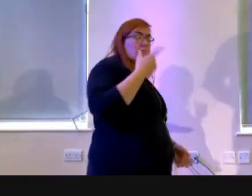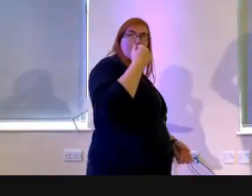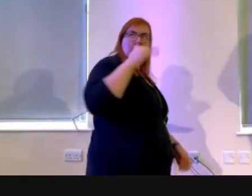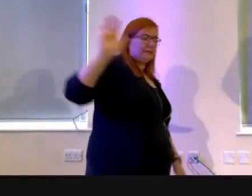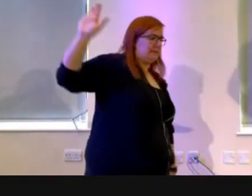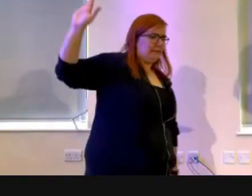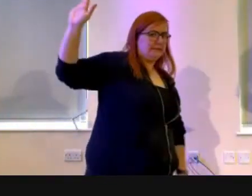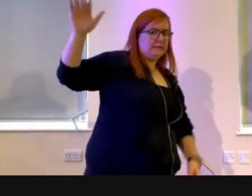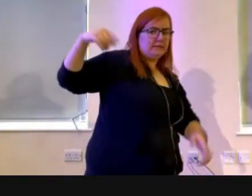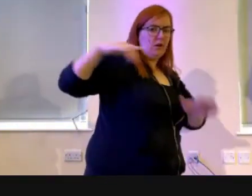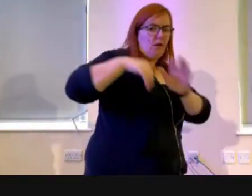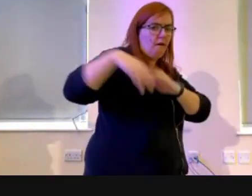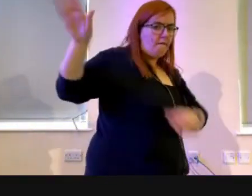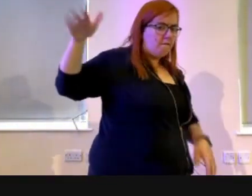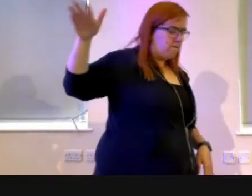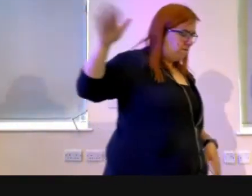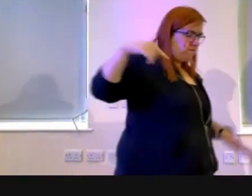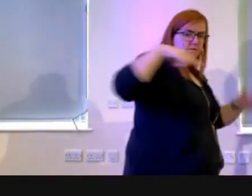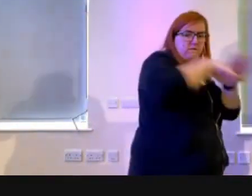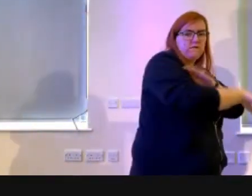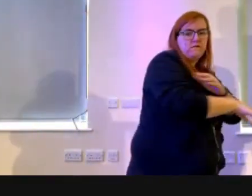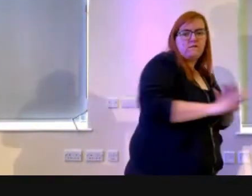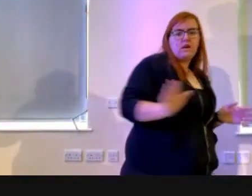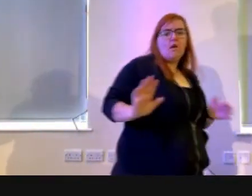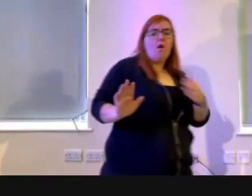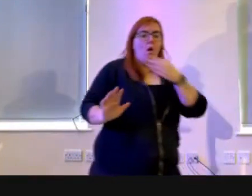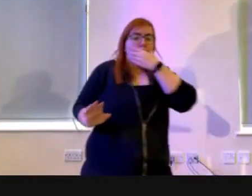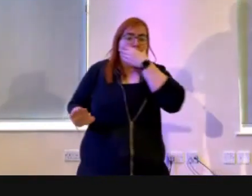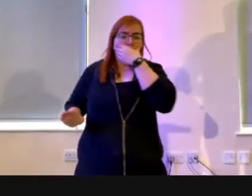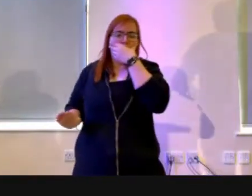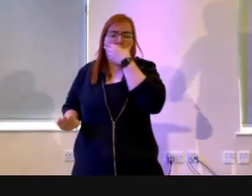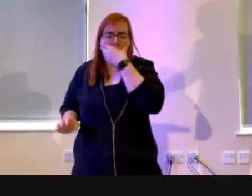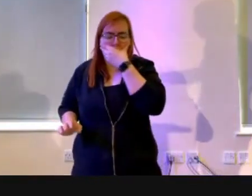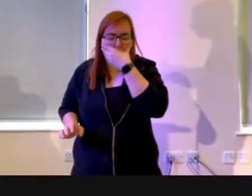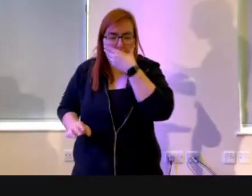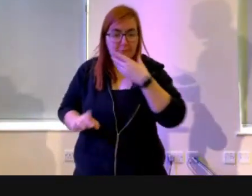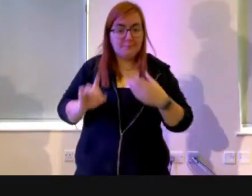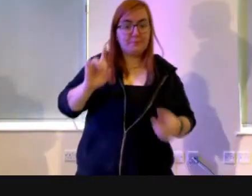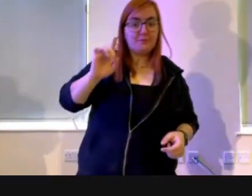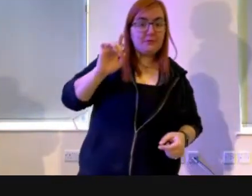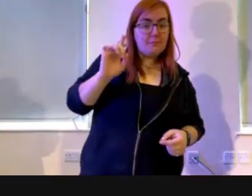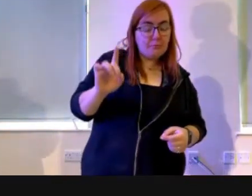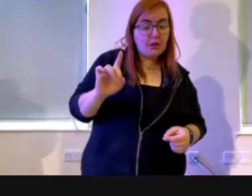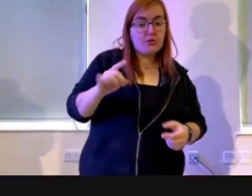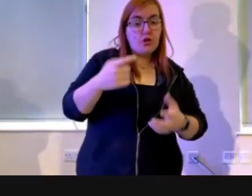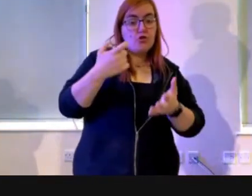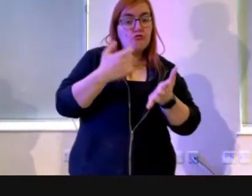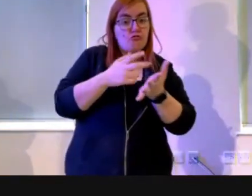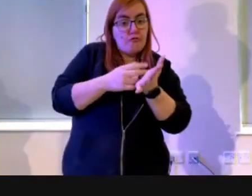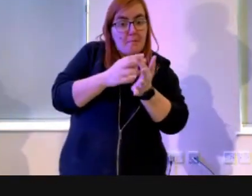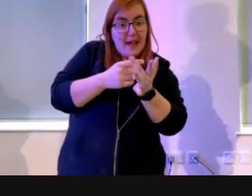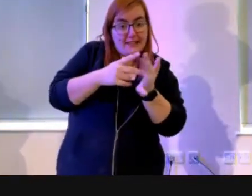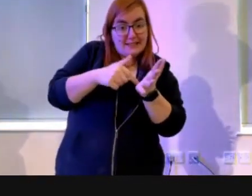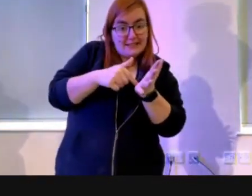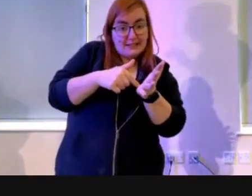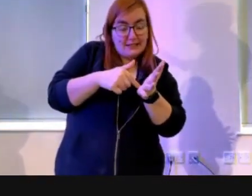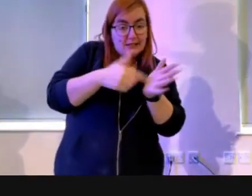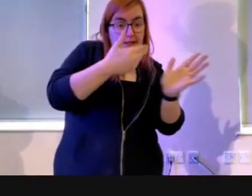away from God in the opposite direction. Repent literally means to turn around and to go, you know what, I'm going to